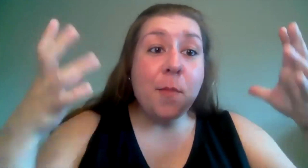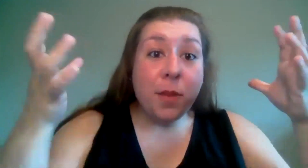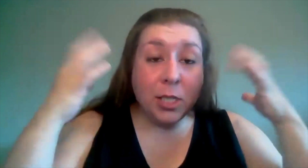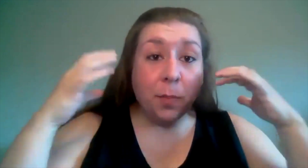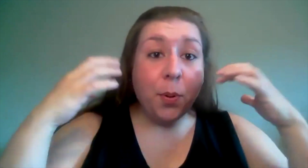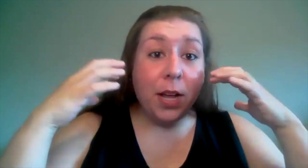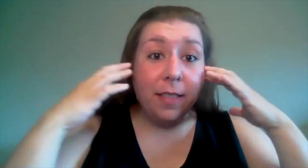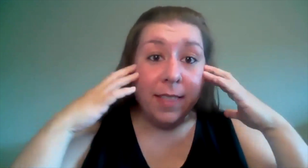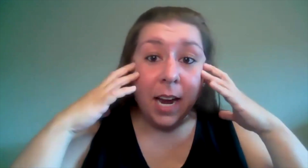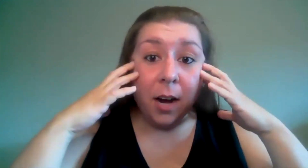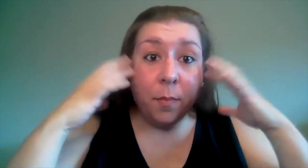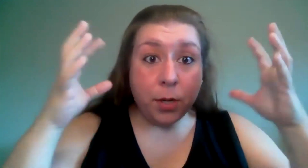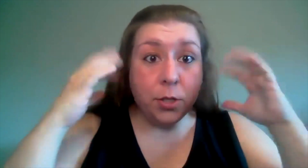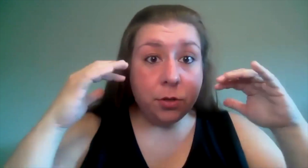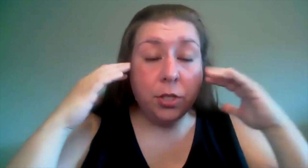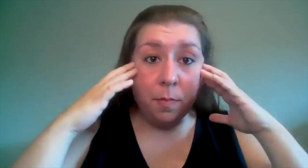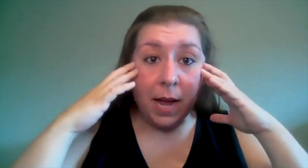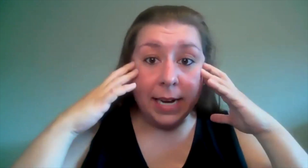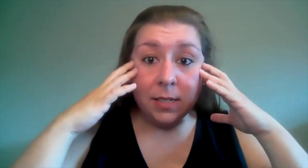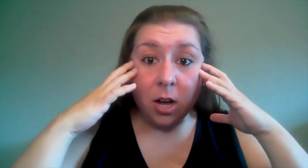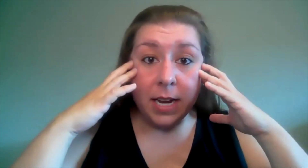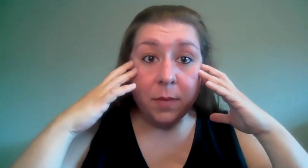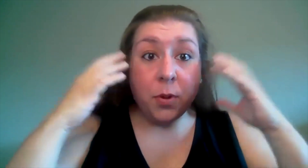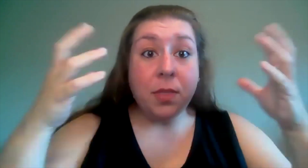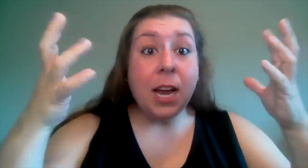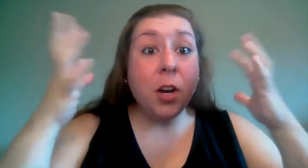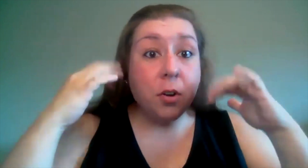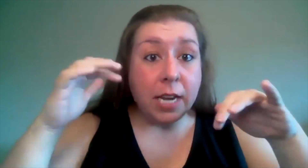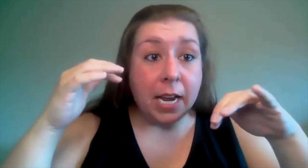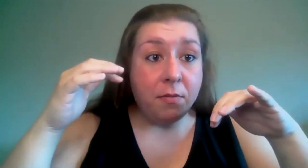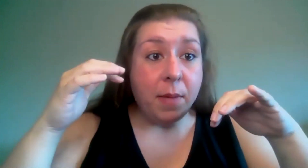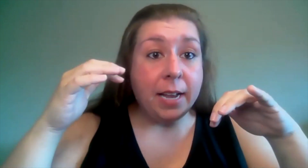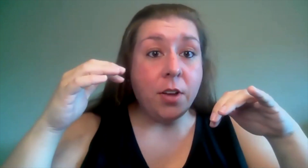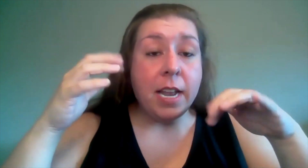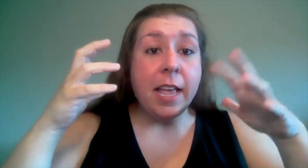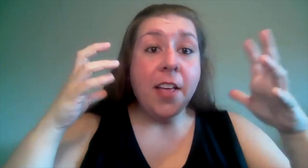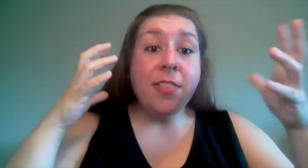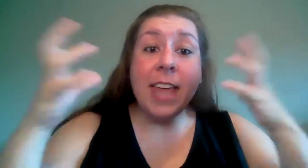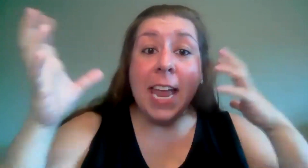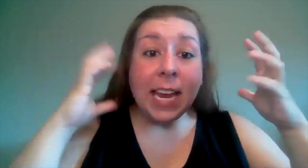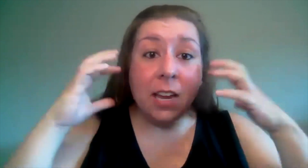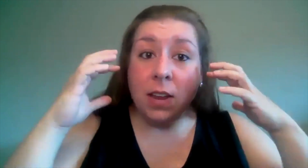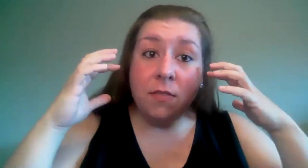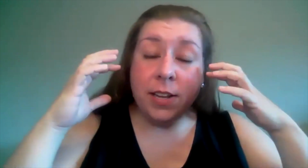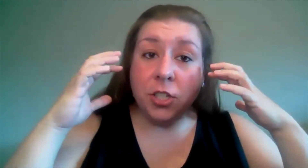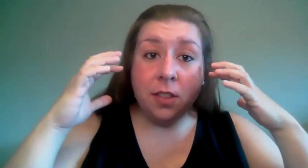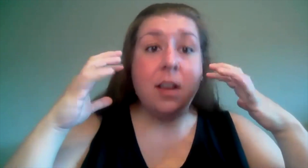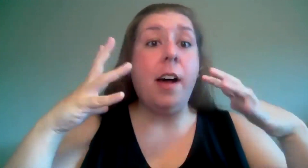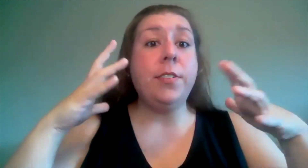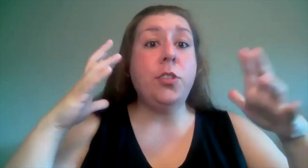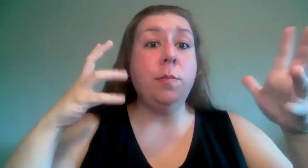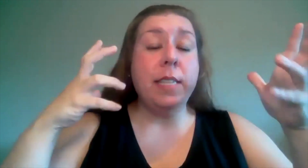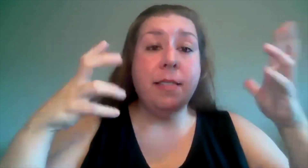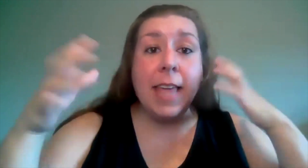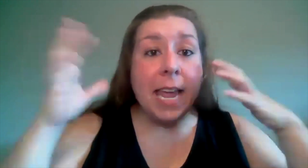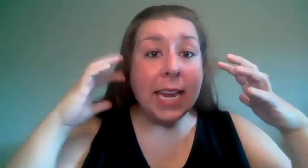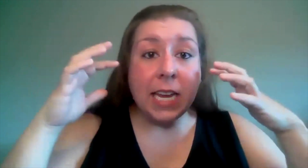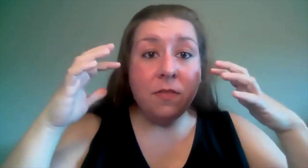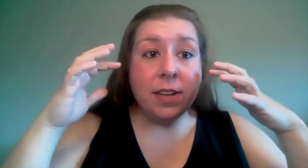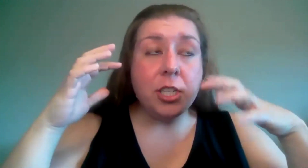to put their producer mind on it put their creative mind on it they can envision the costumes and they can envision